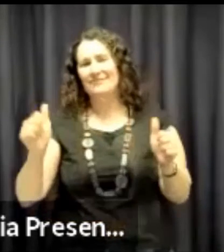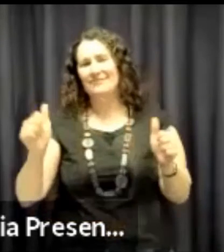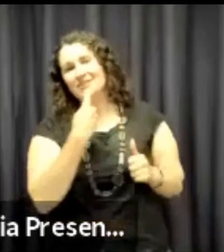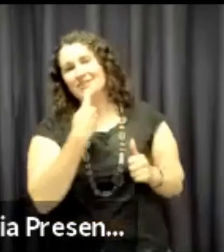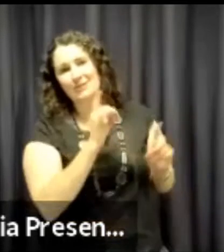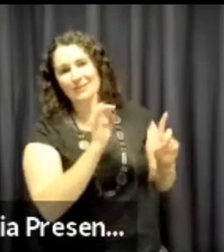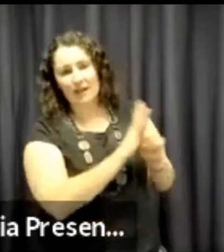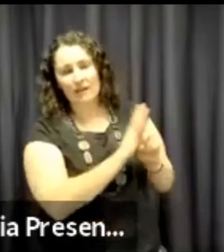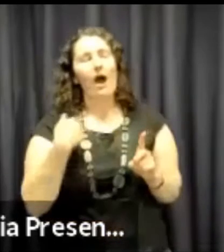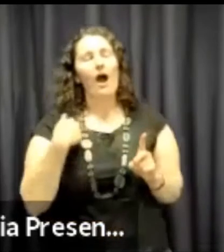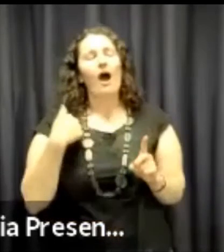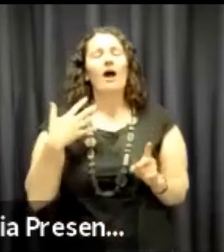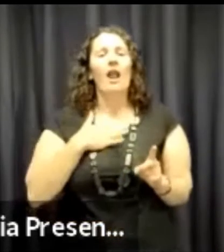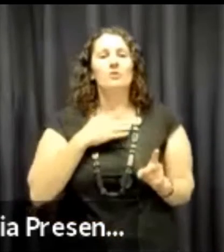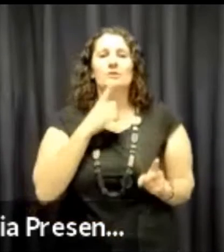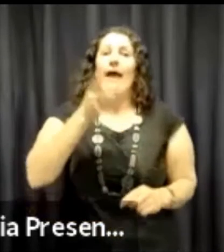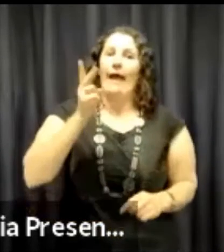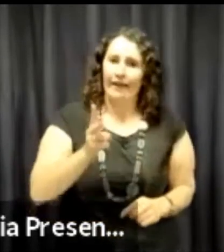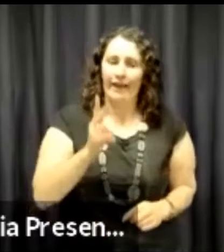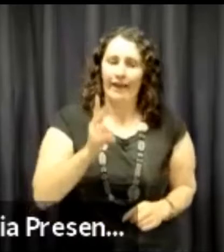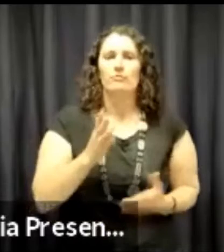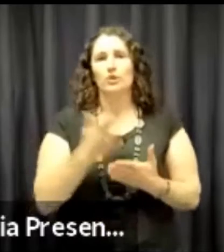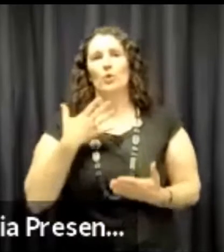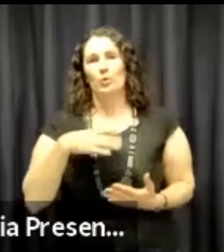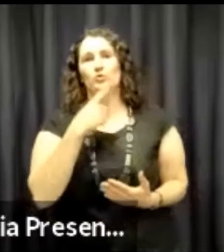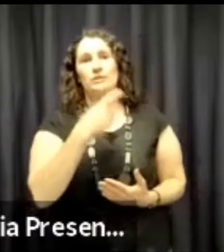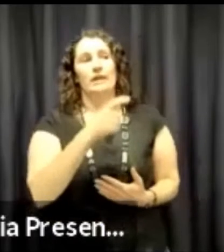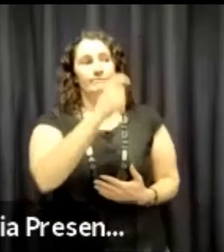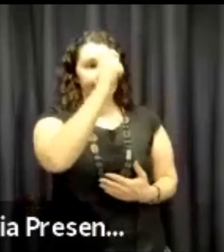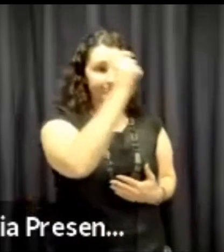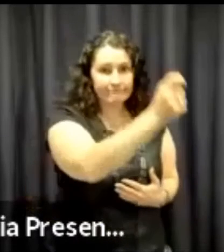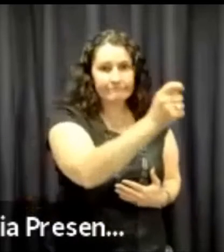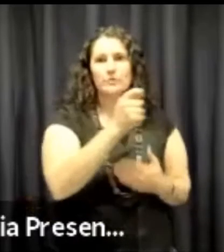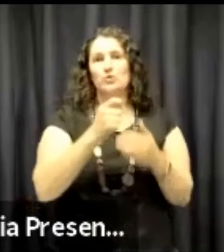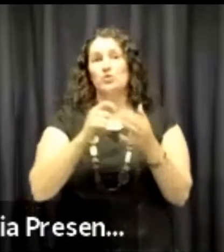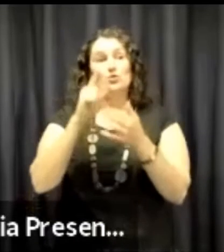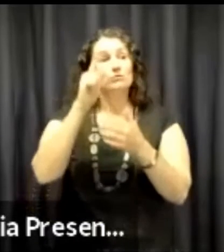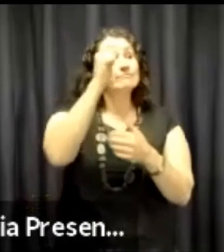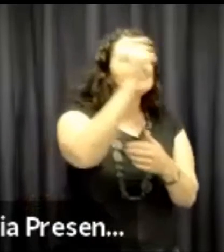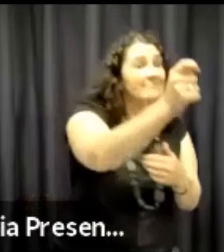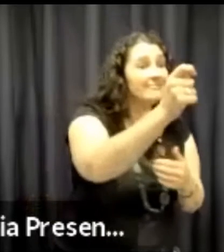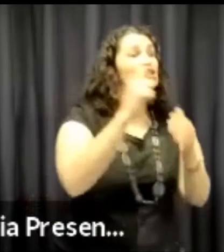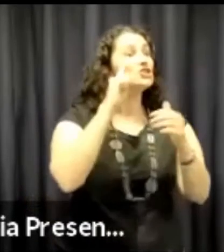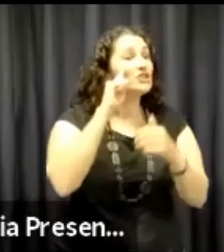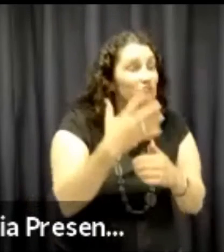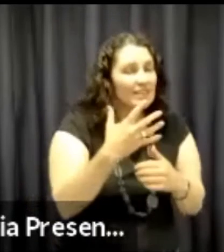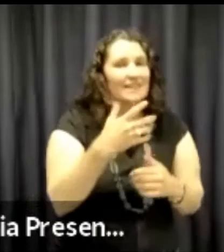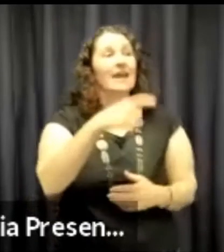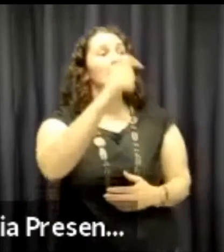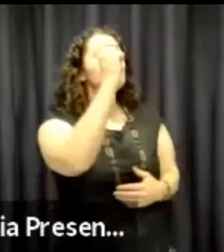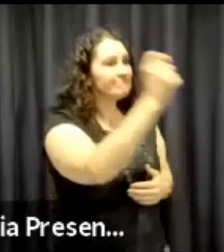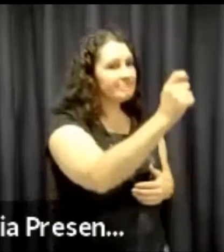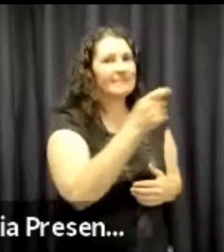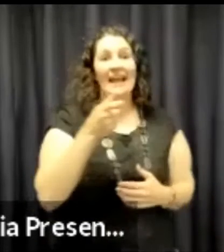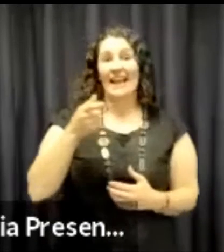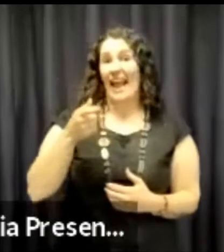Similarly to Cathy, as she's mentioned before, I'd like to say again, really I'd like to acknowledge Sherry,